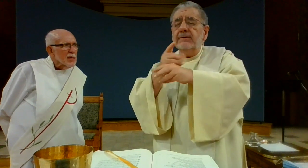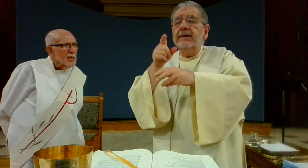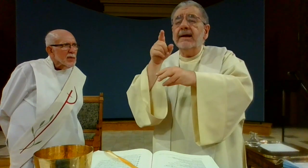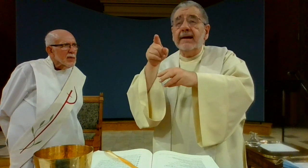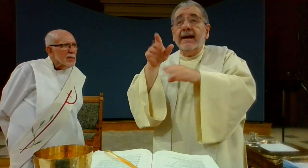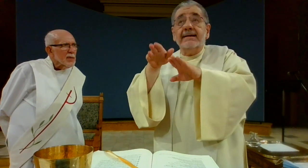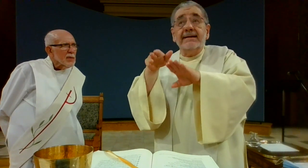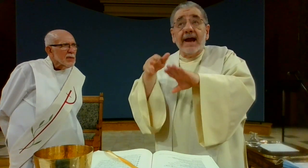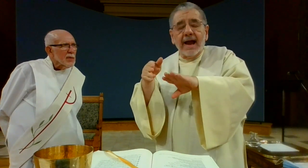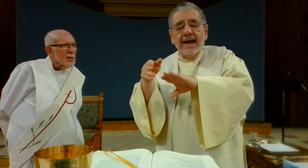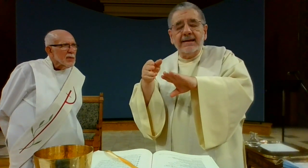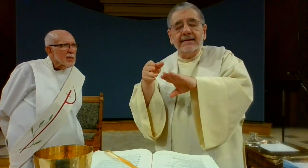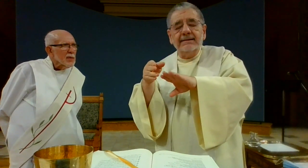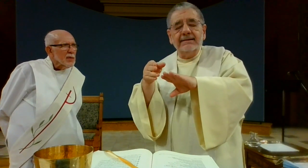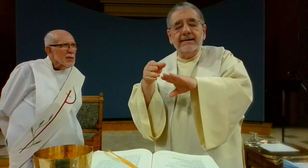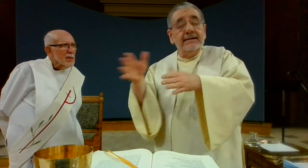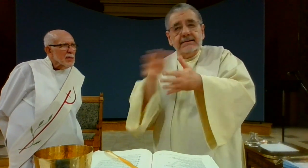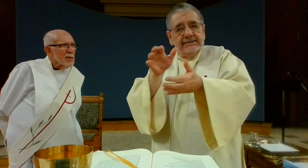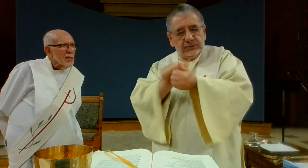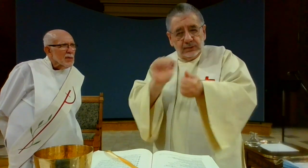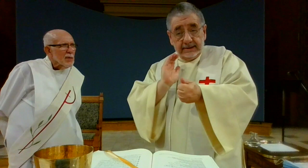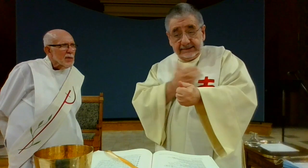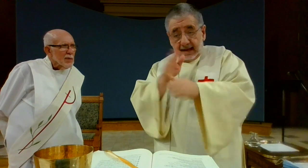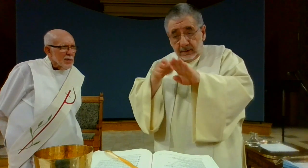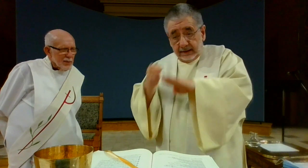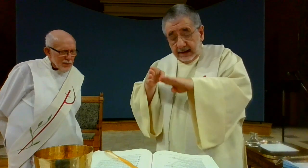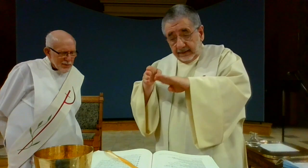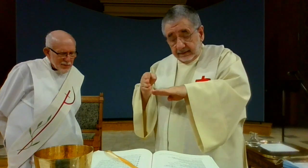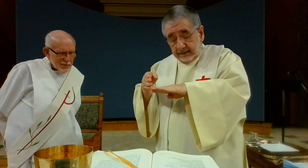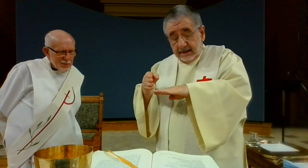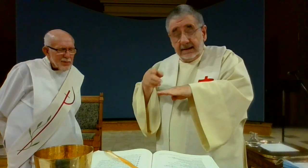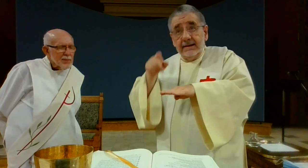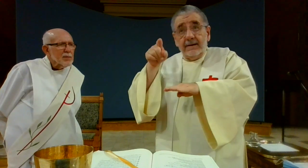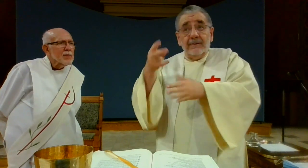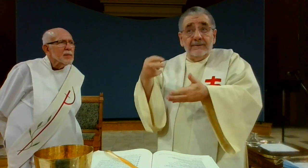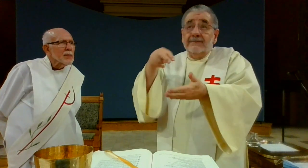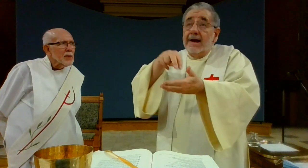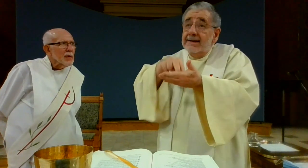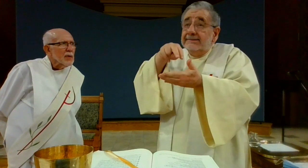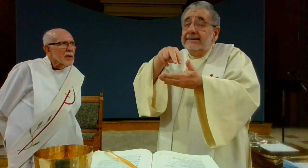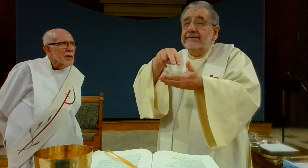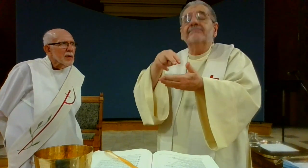of the world by dying he has destroyed our death and by rising